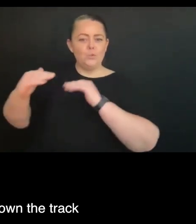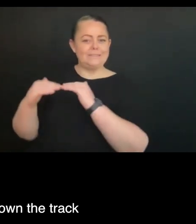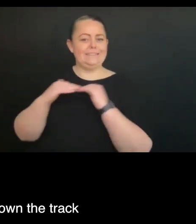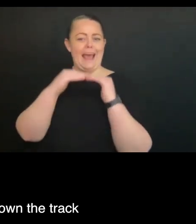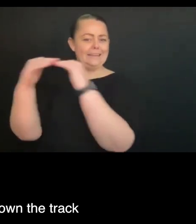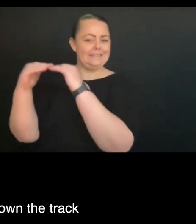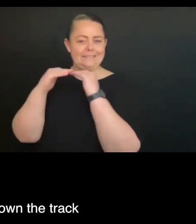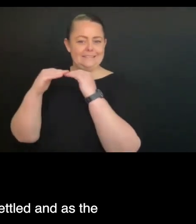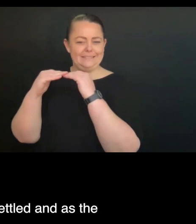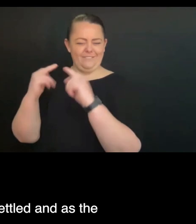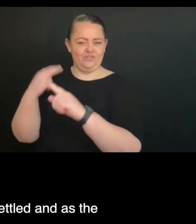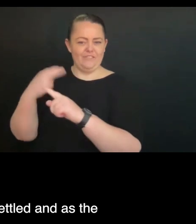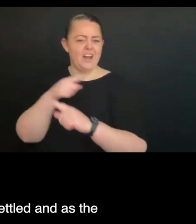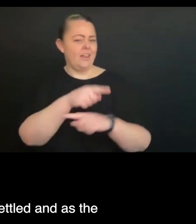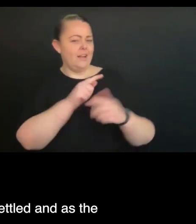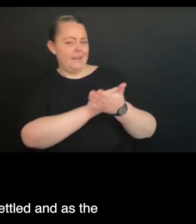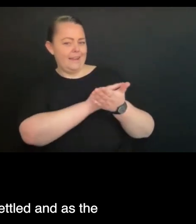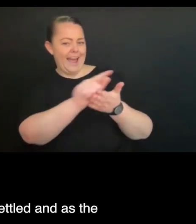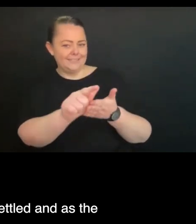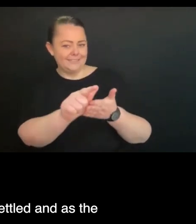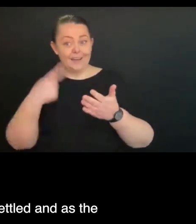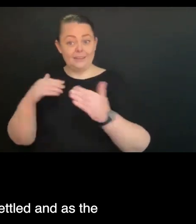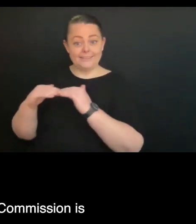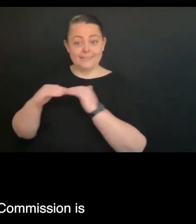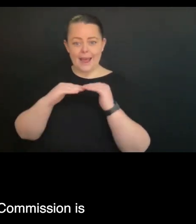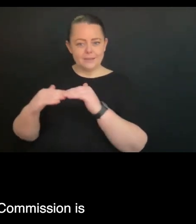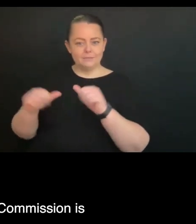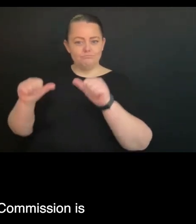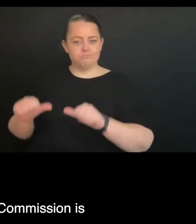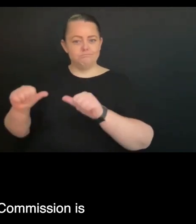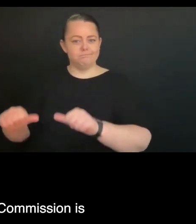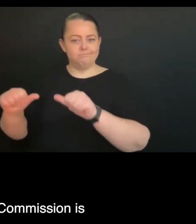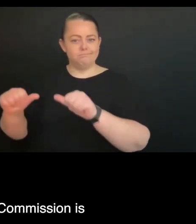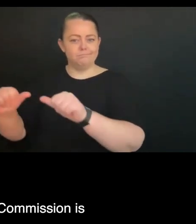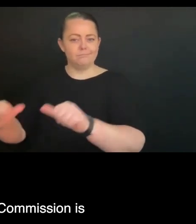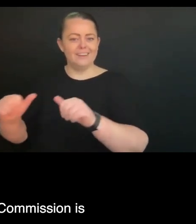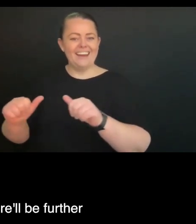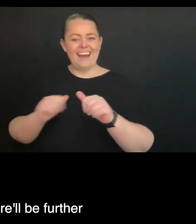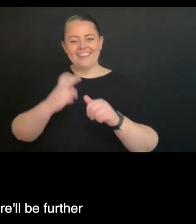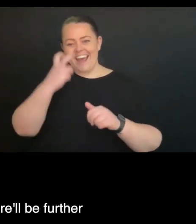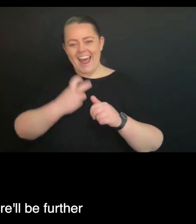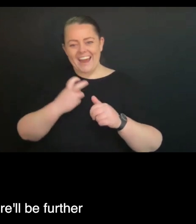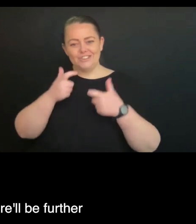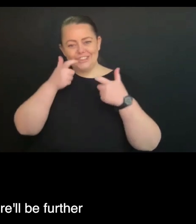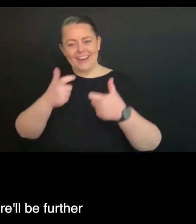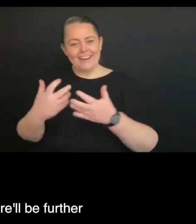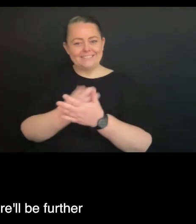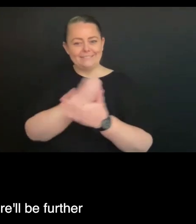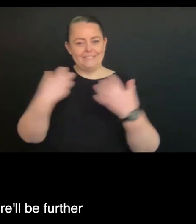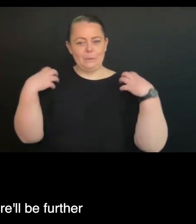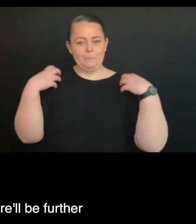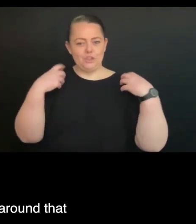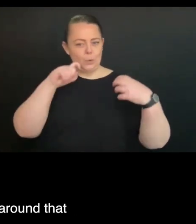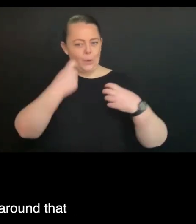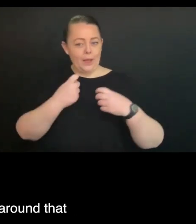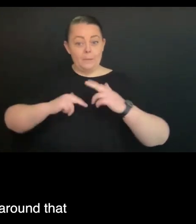will be opportunity down the track as the standards become more settled and as the Aged Care Quality and Safety Commission is developing up the pilot and